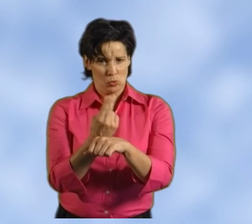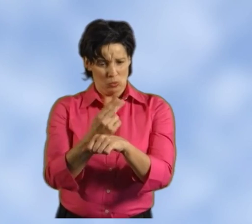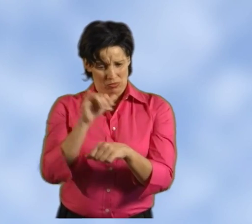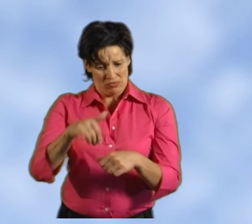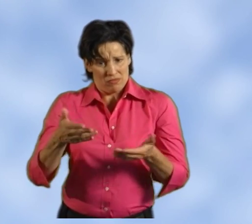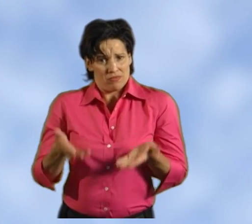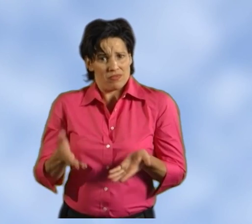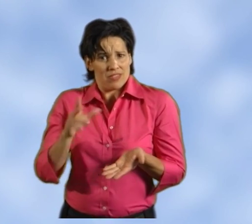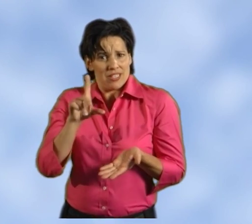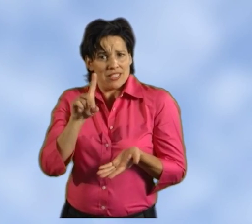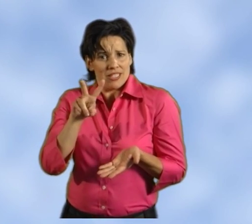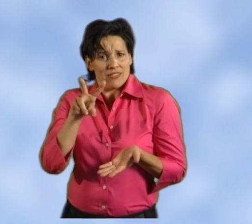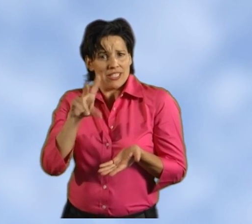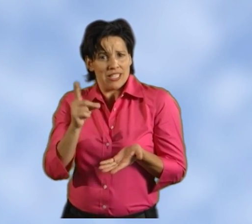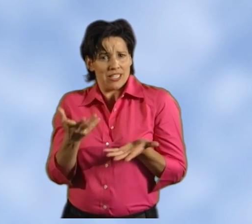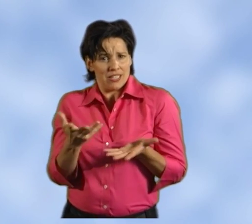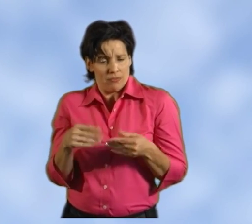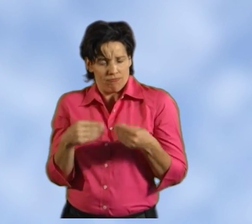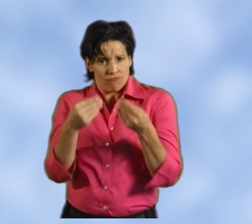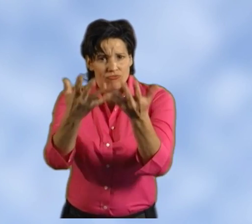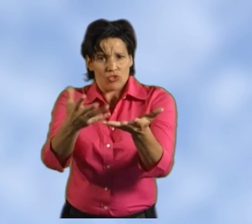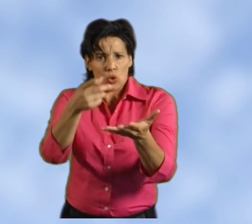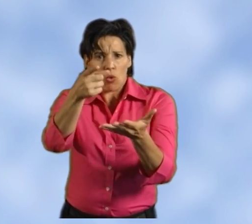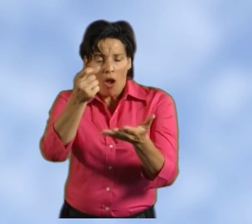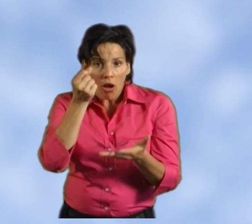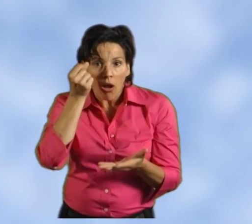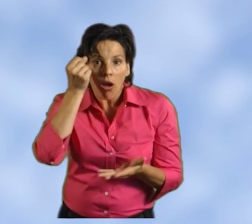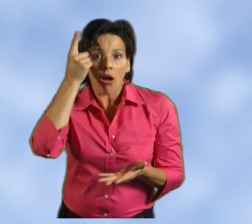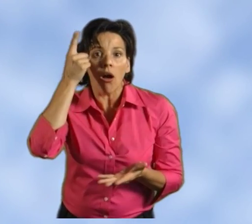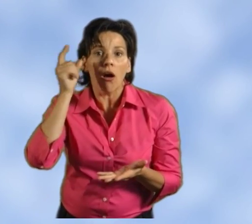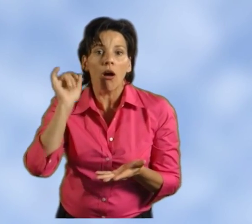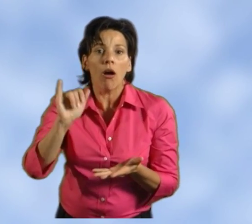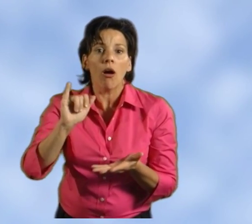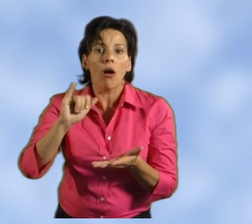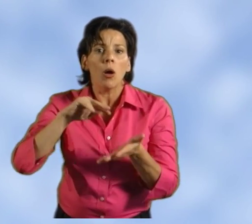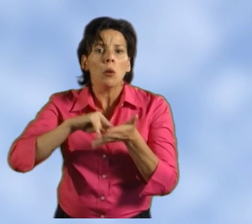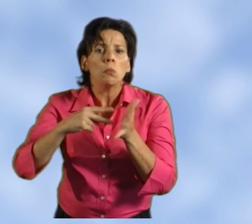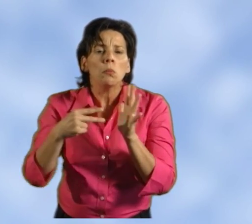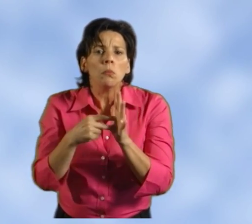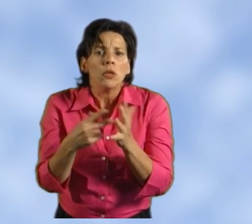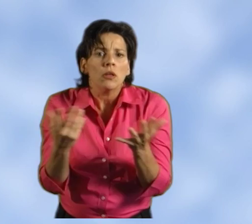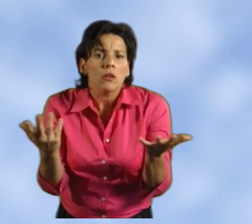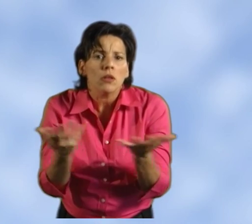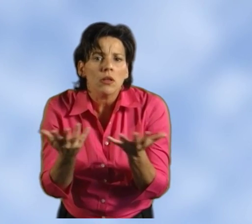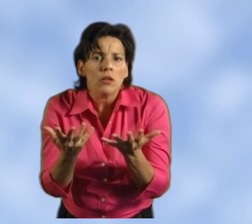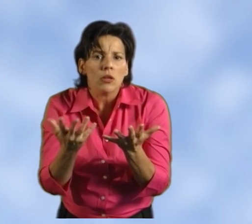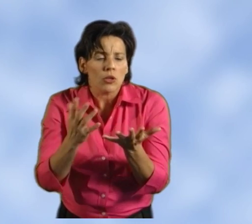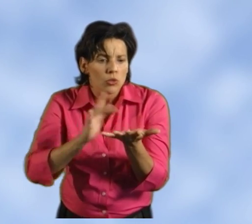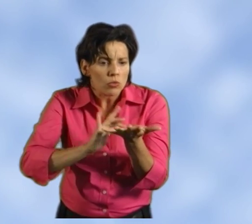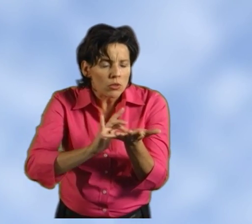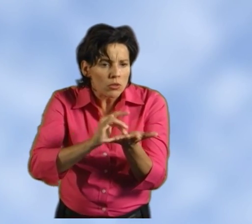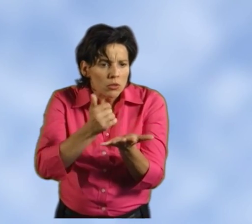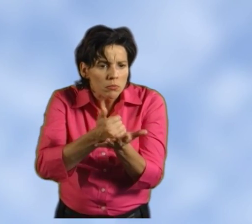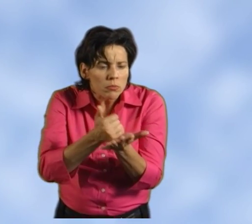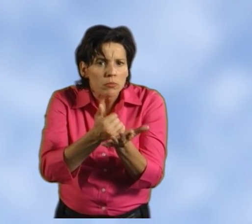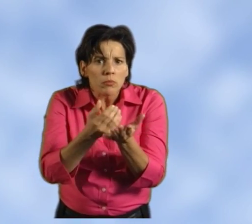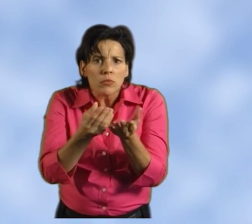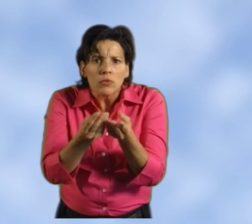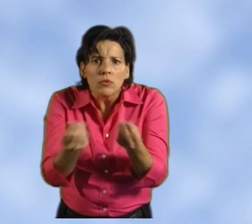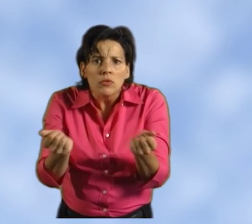Use this DVD as a first step in understanding the possible